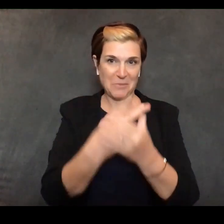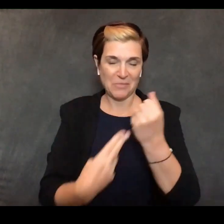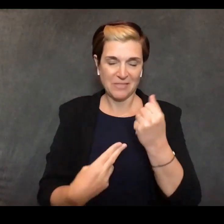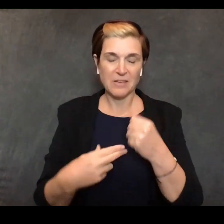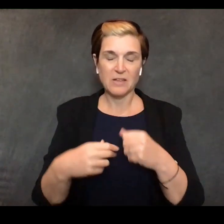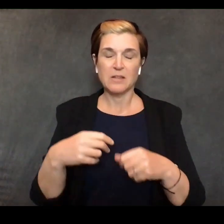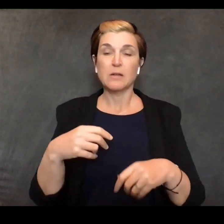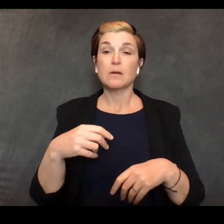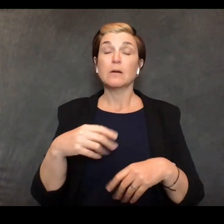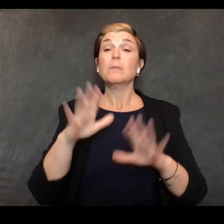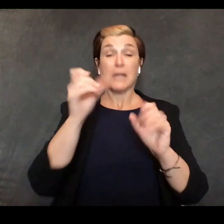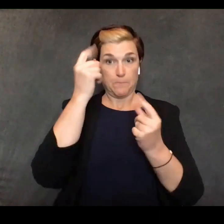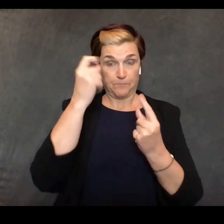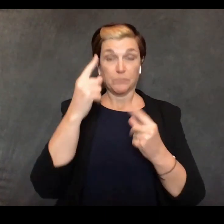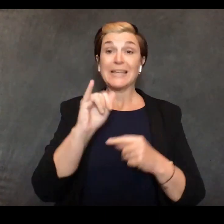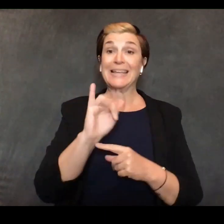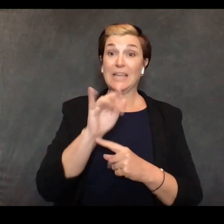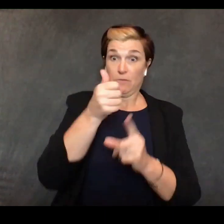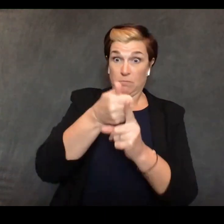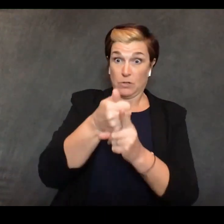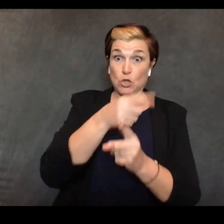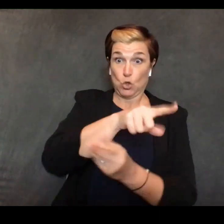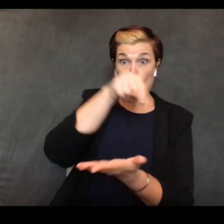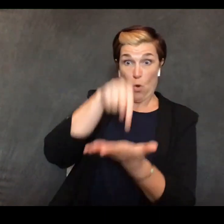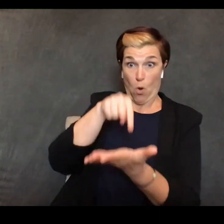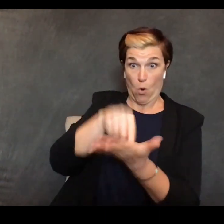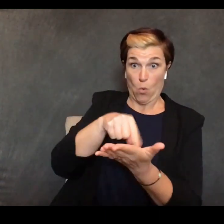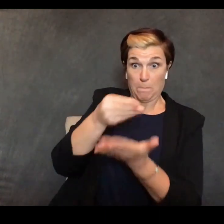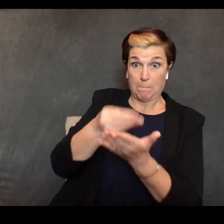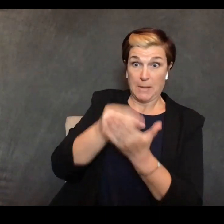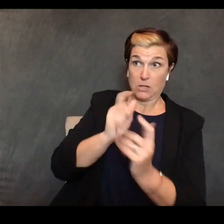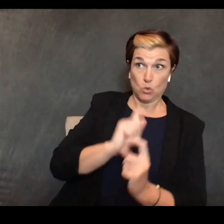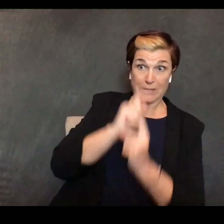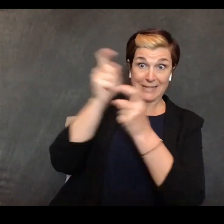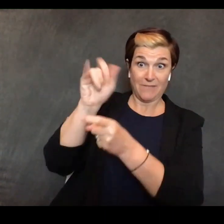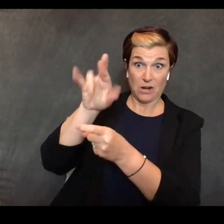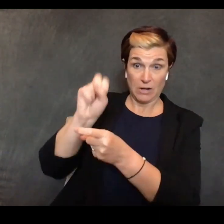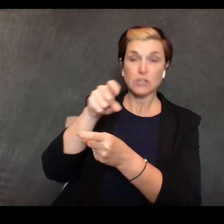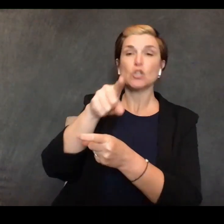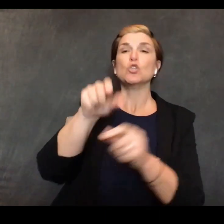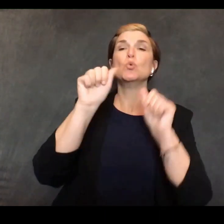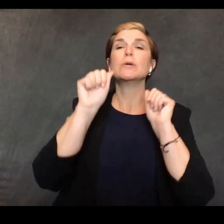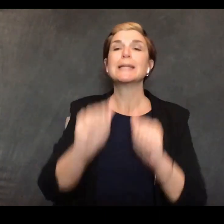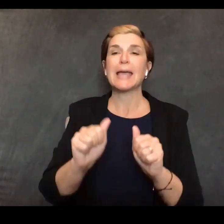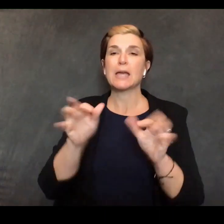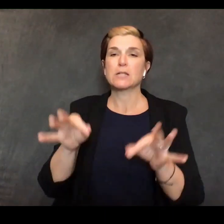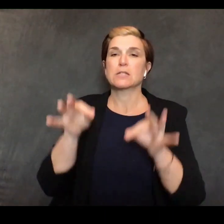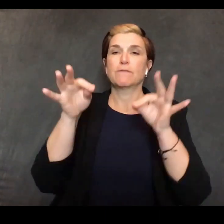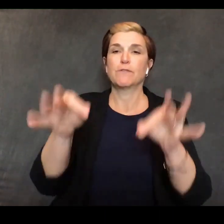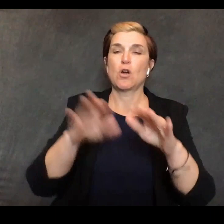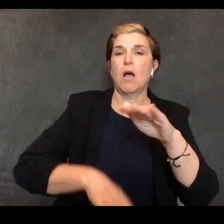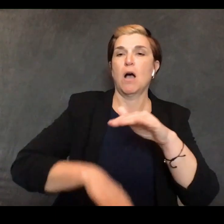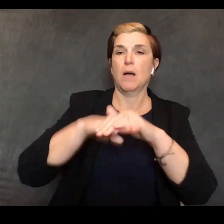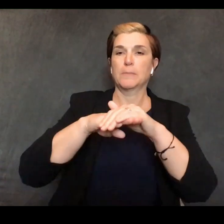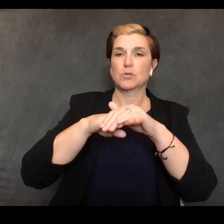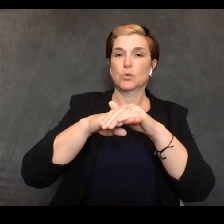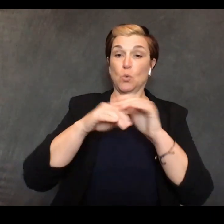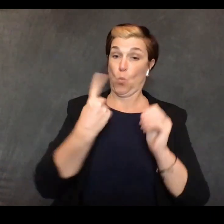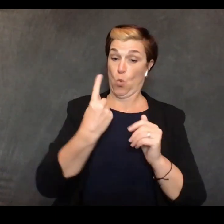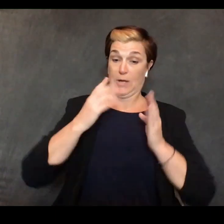payment to the irs you can defer up to a million dollars as an individual and the reason why we're doing a million dollars is that